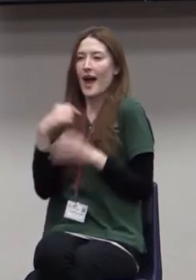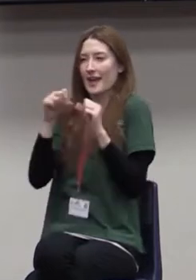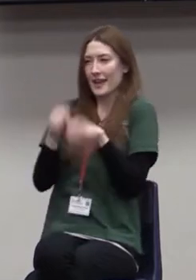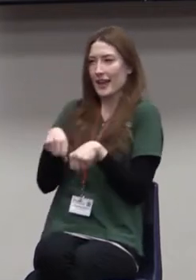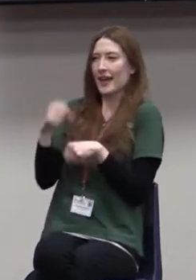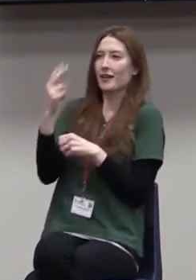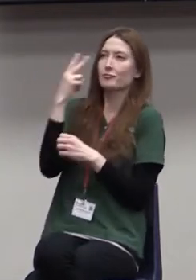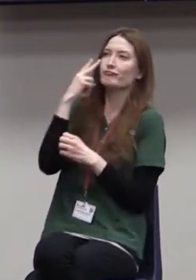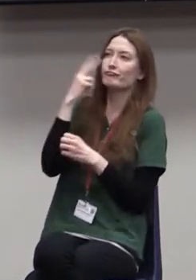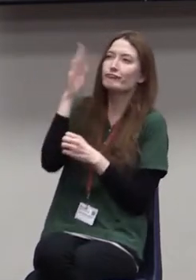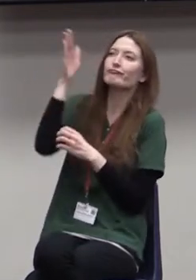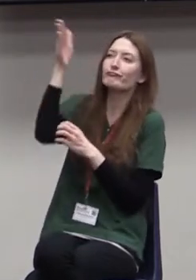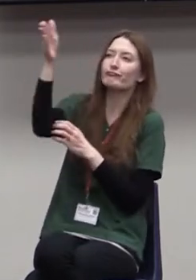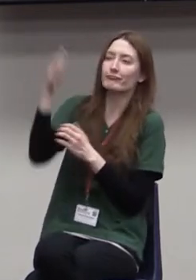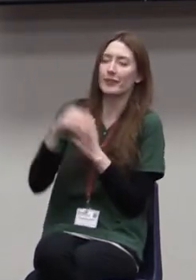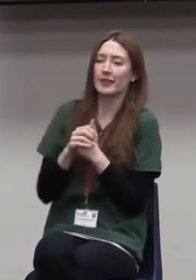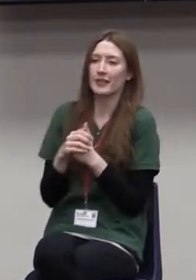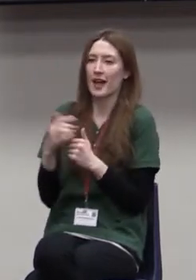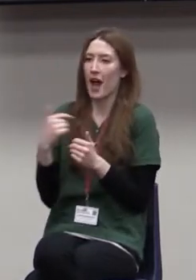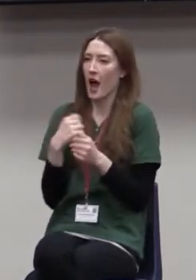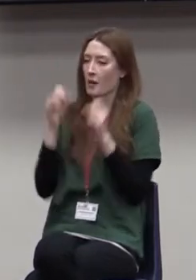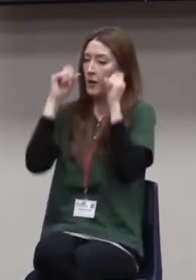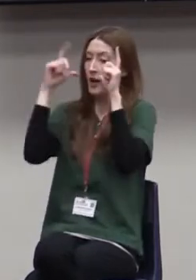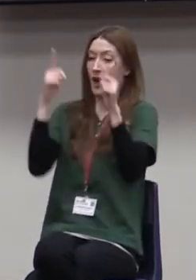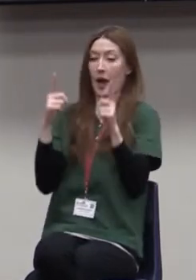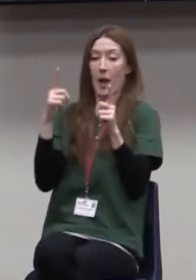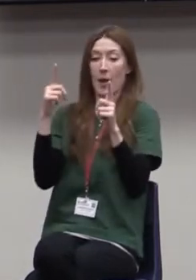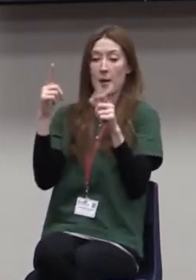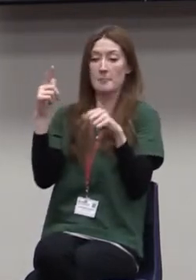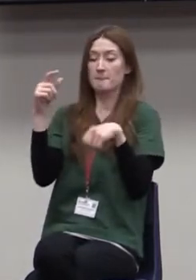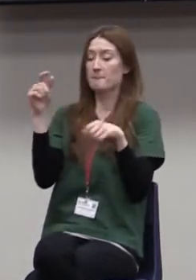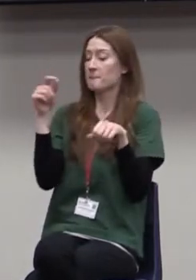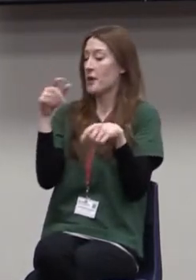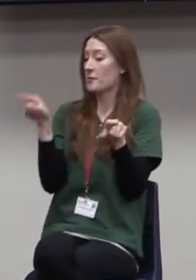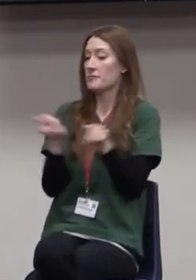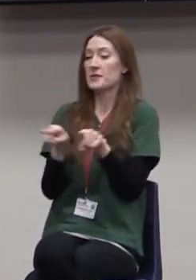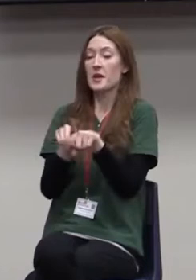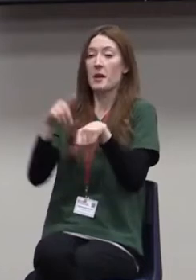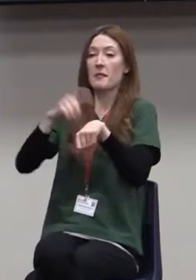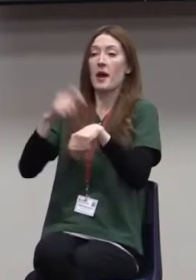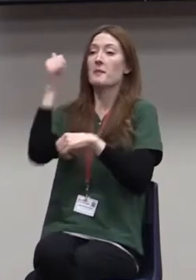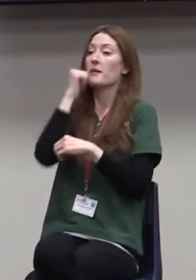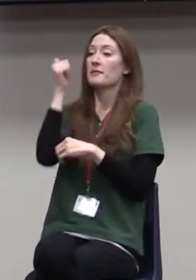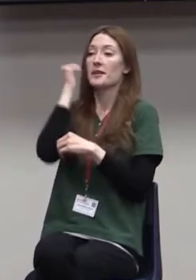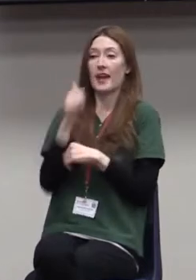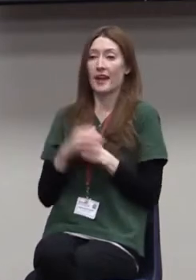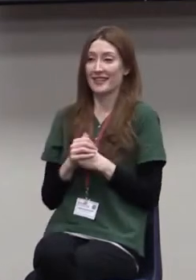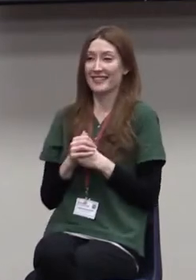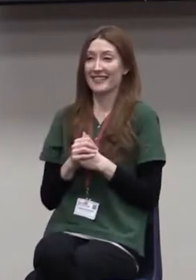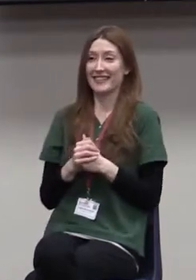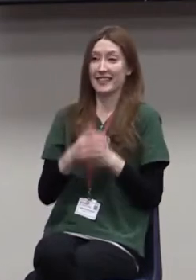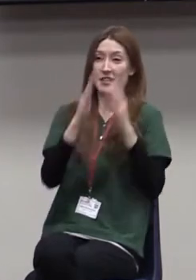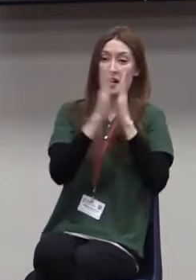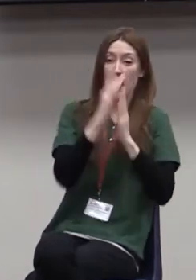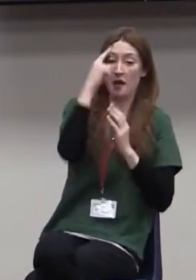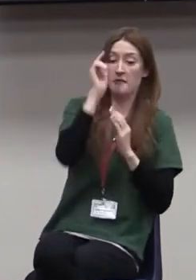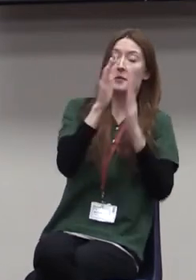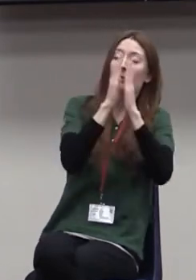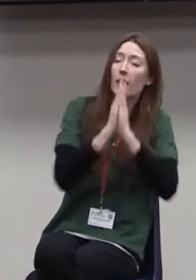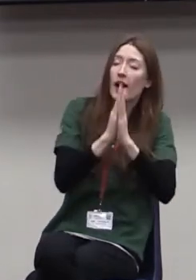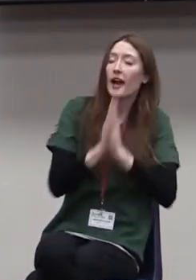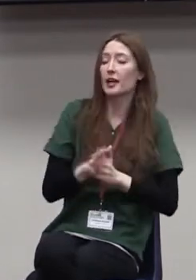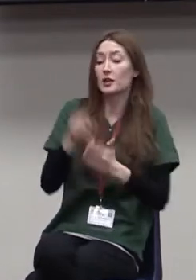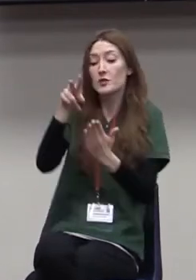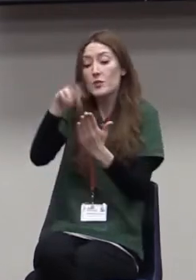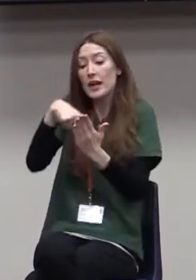I get up at the same time every day. I go through the same routine. I have time in prayer. I have time of reading. And I usually have time of some